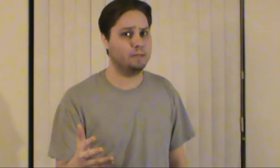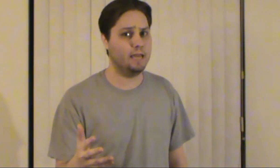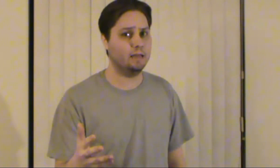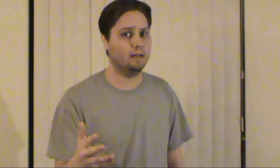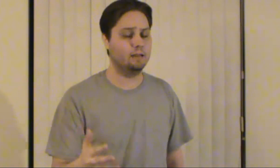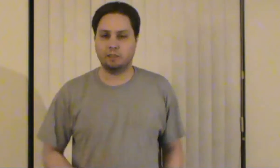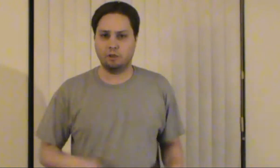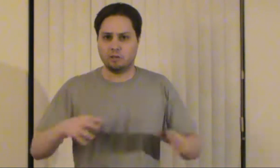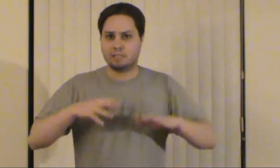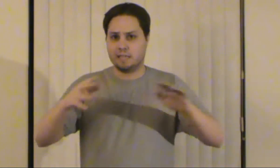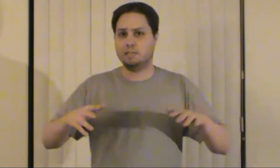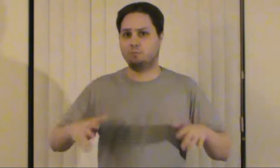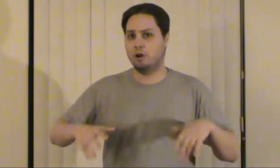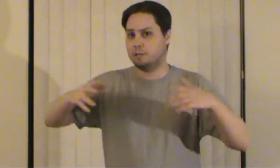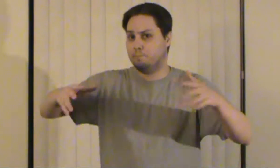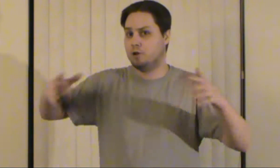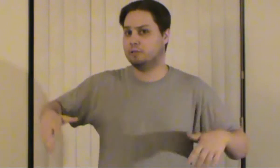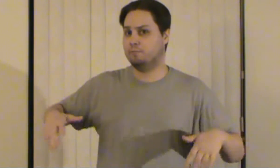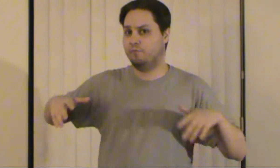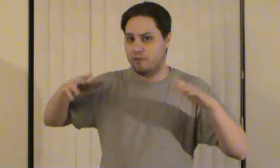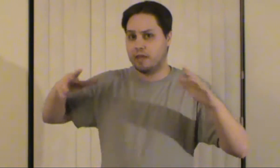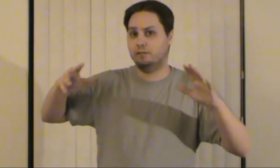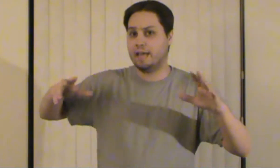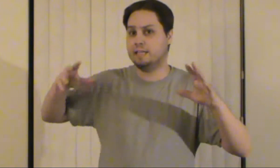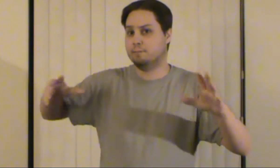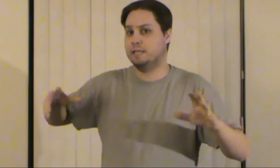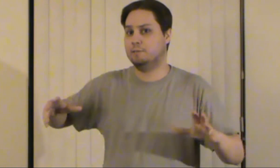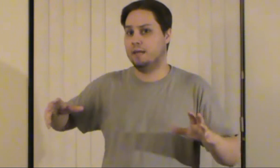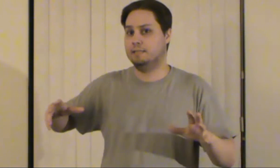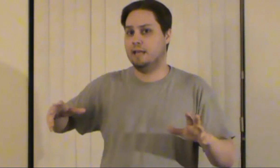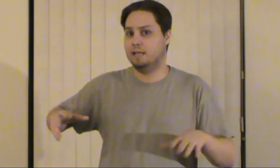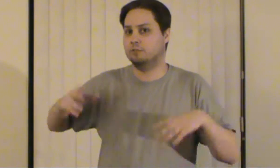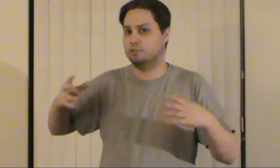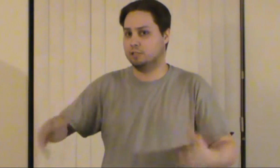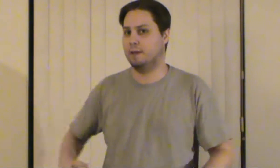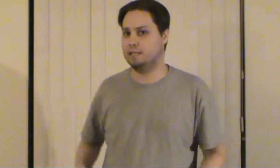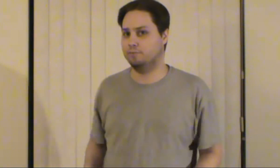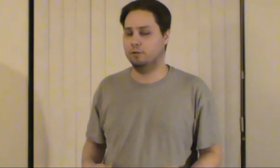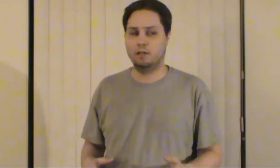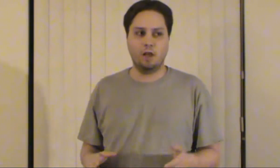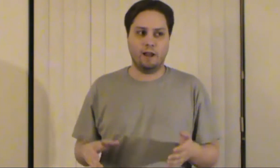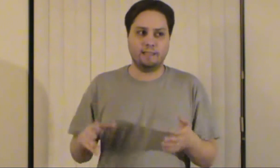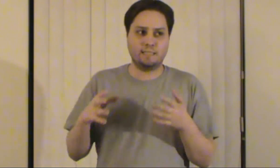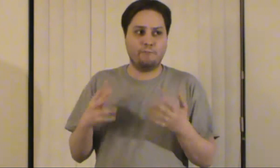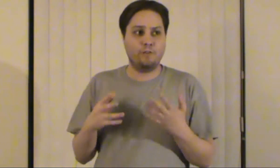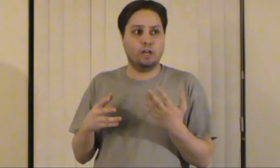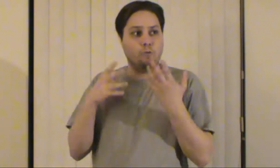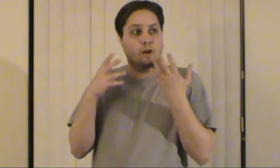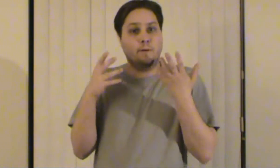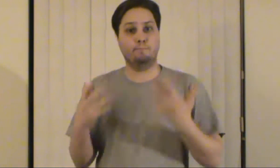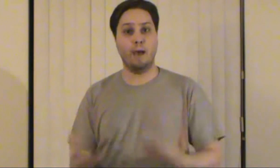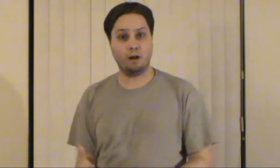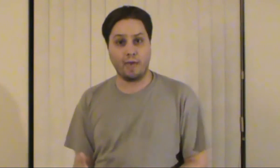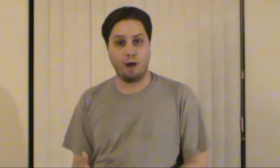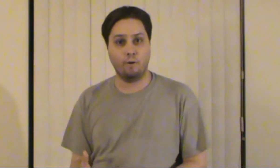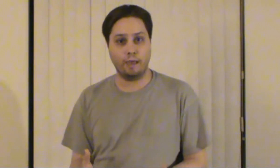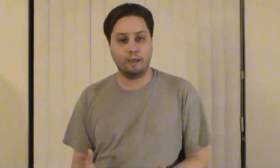to be in like there are scenes where it's supposed to feel like it's meant to be intense or suspenseful or at least i feel it would have been better that way